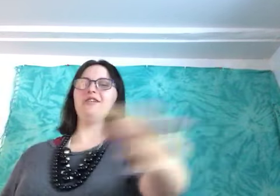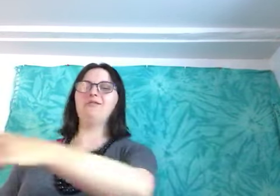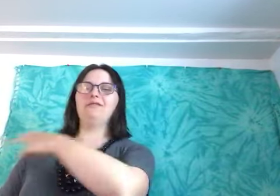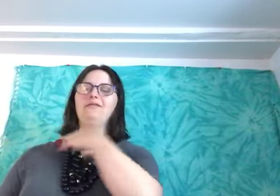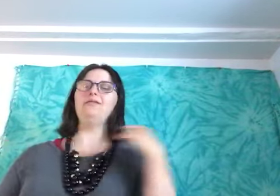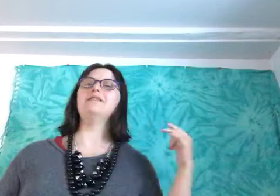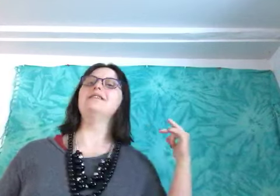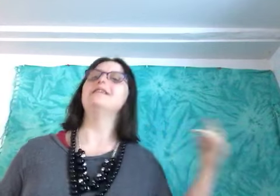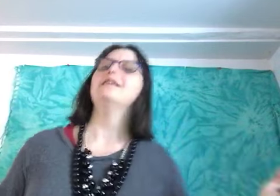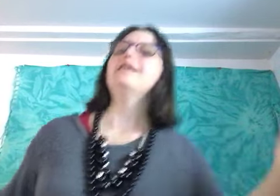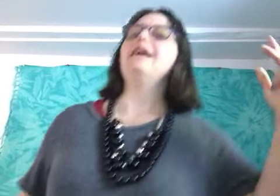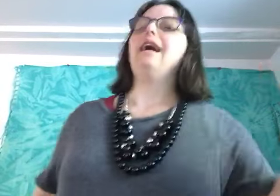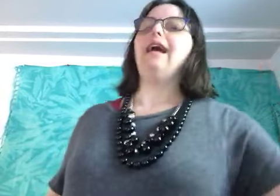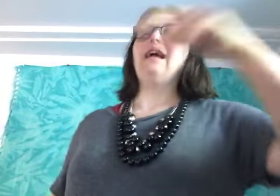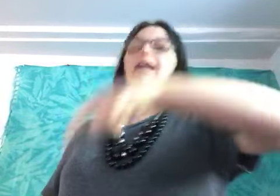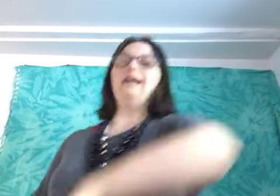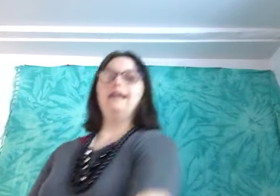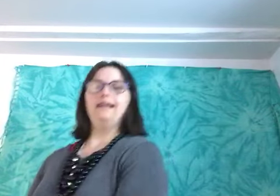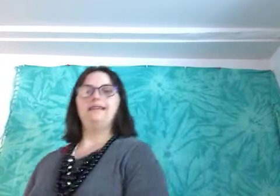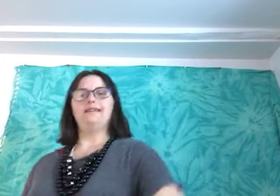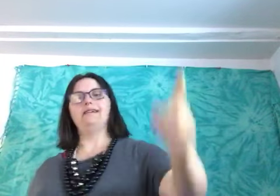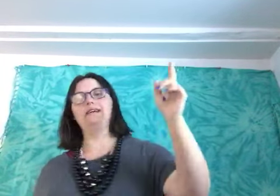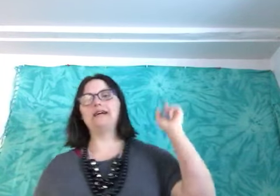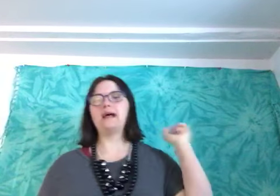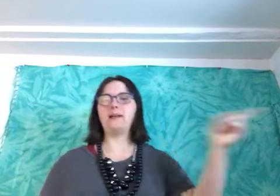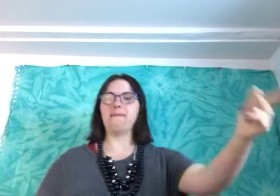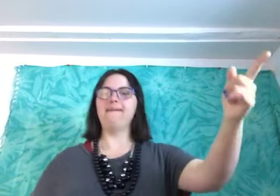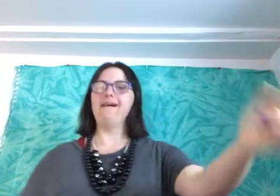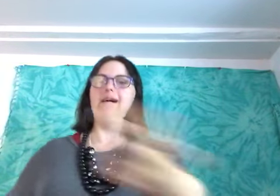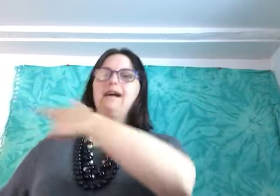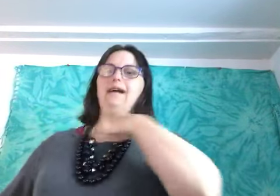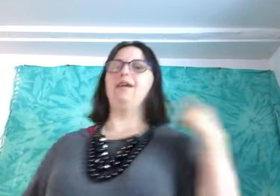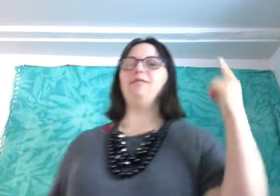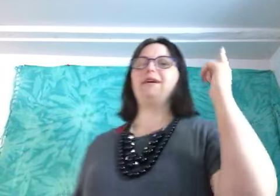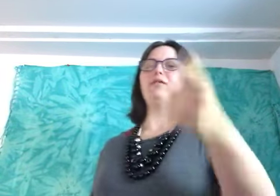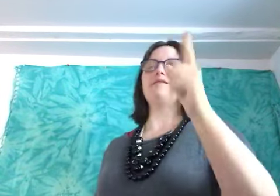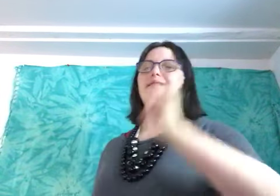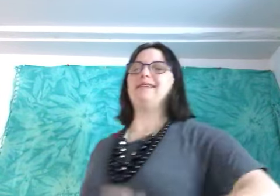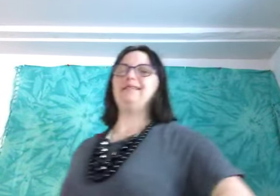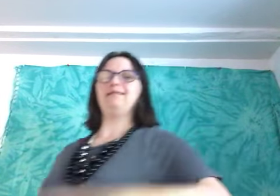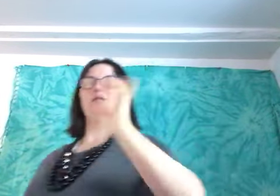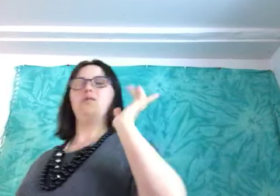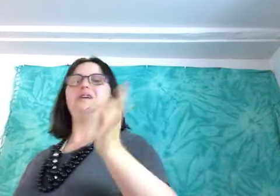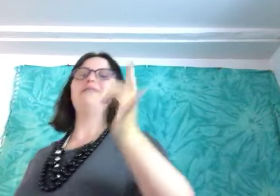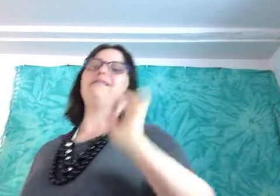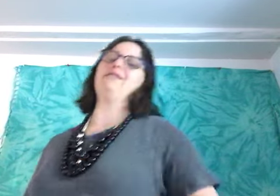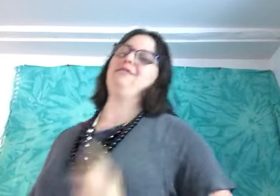talk real soon and uh my question of the day is what kind of videos you